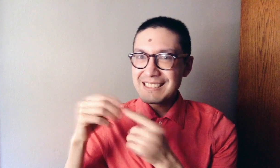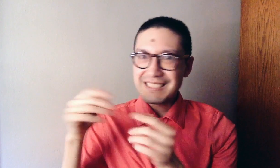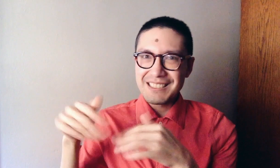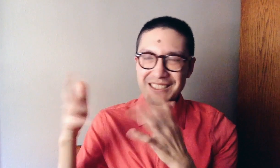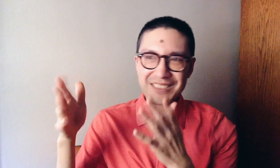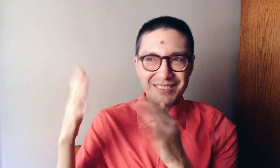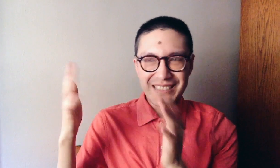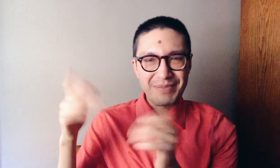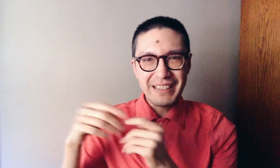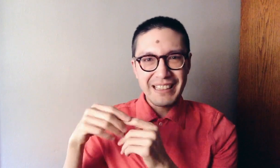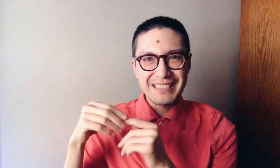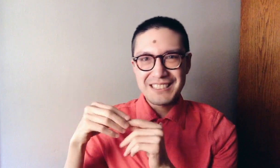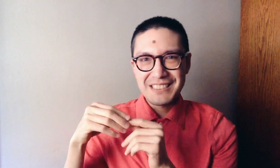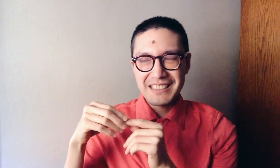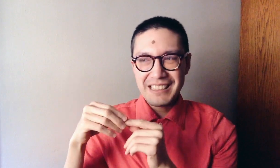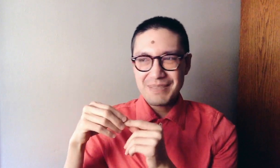you know, lit by street lamps.